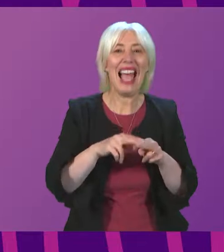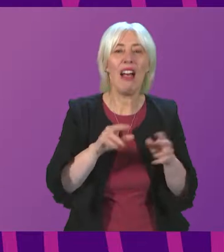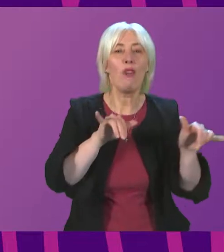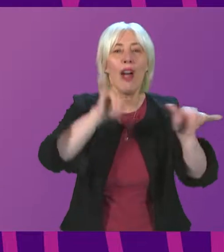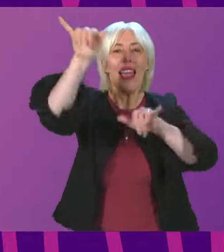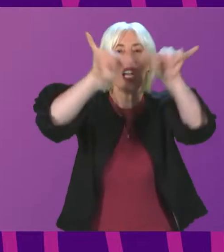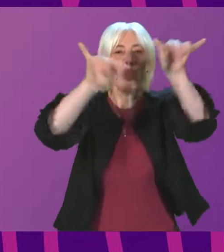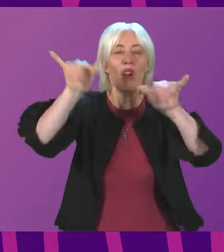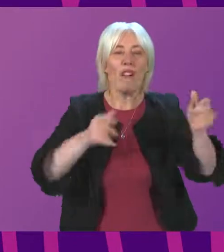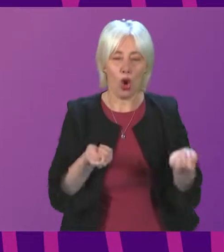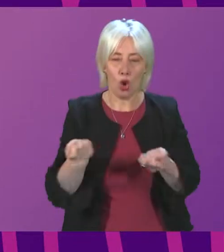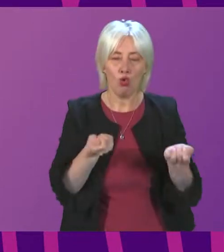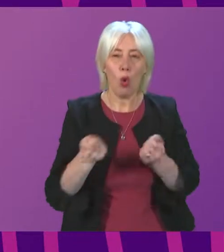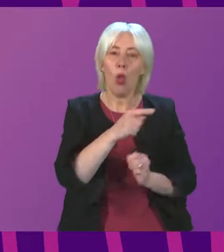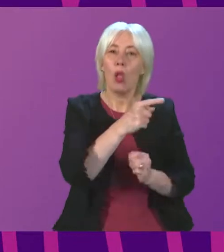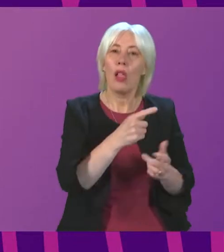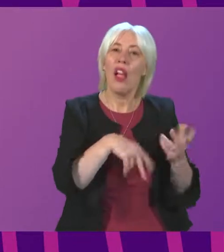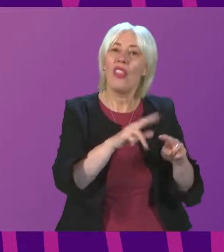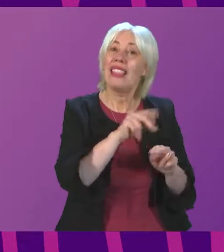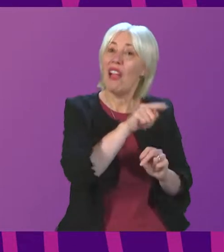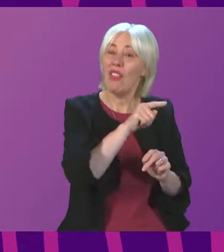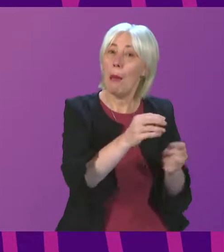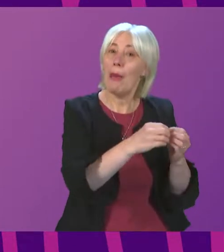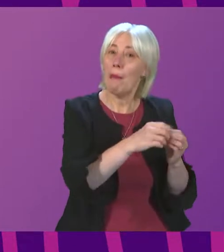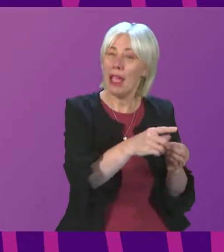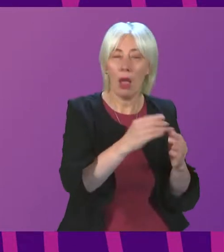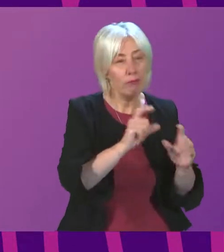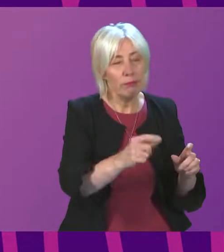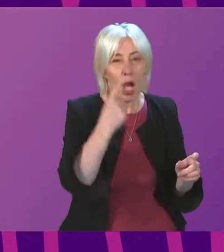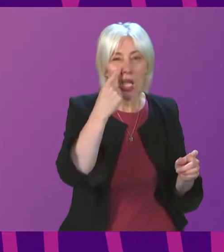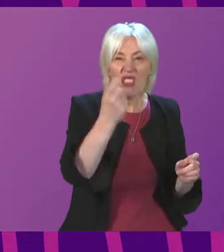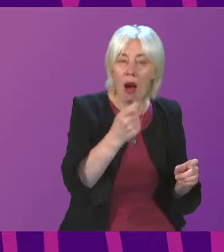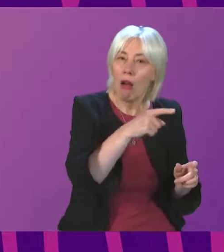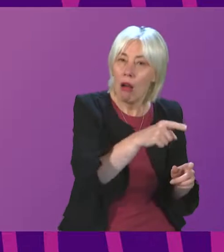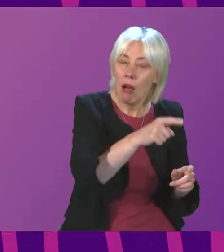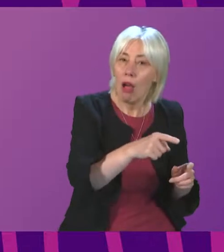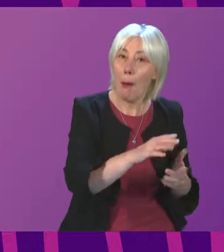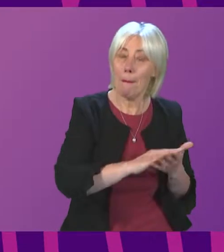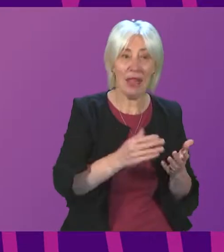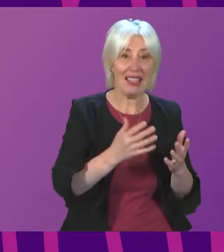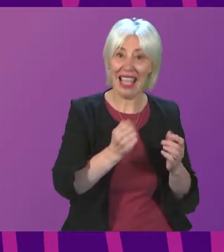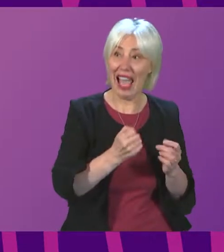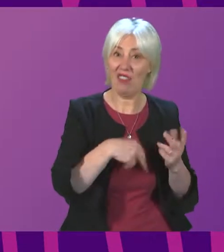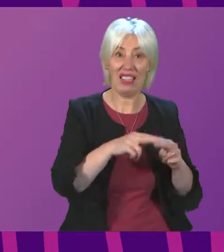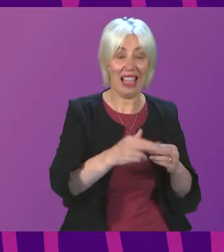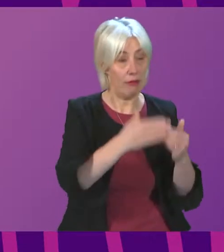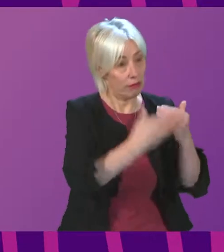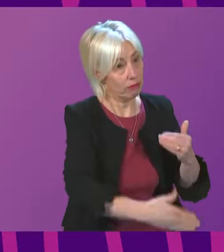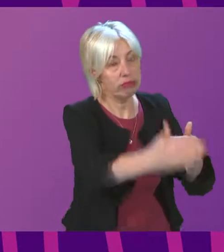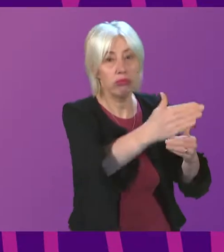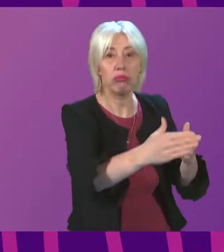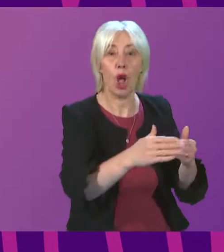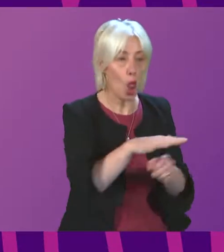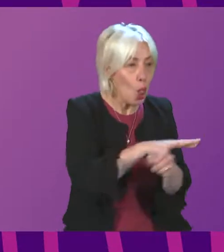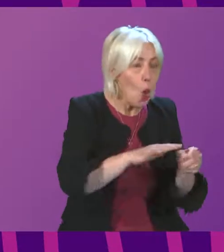staff in Benbecula that carry out air traffic control tend to be young, so they've got staff into the future. They're local people, they're not going to